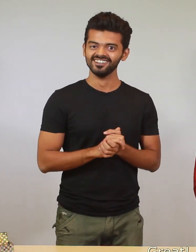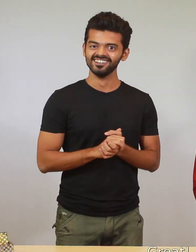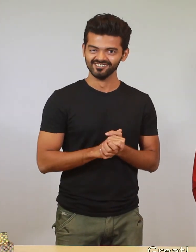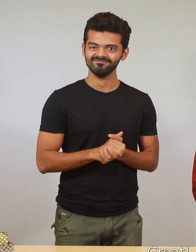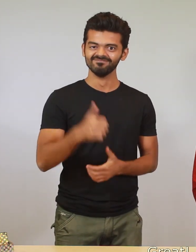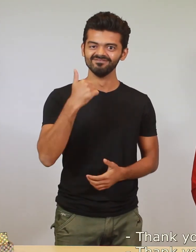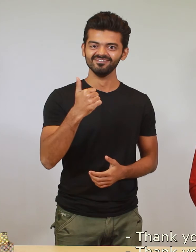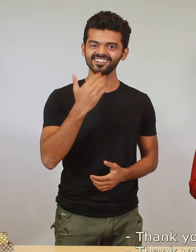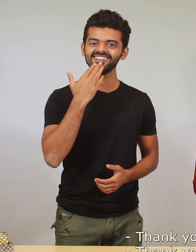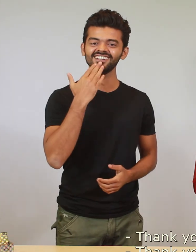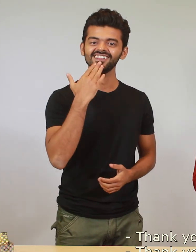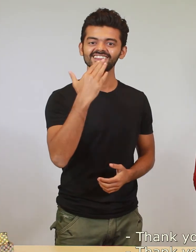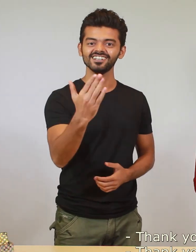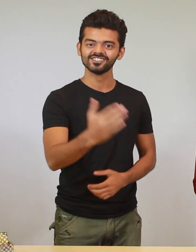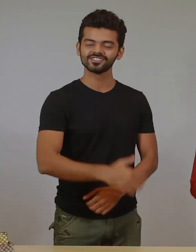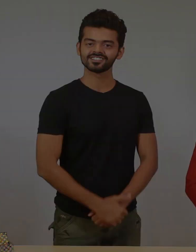yes great thank you great